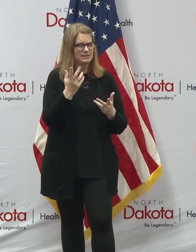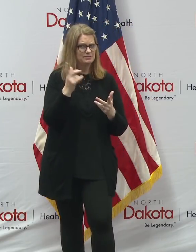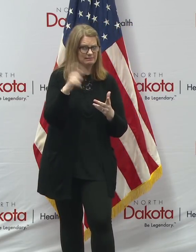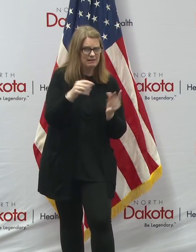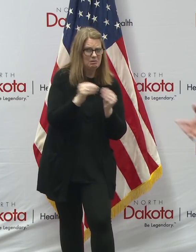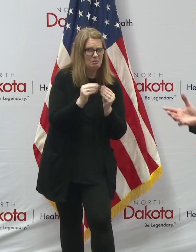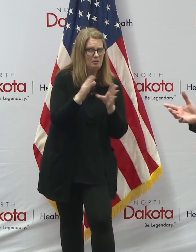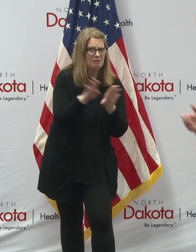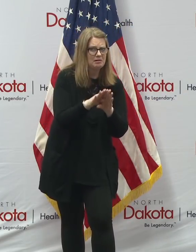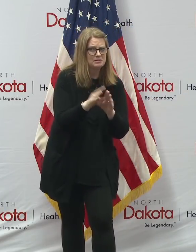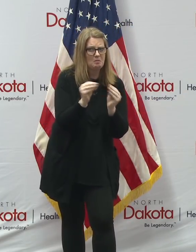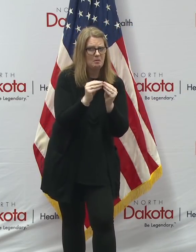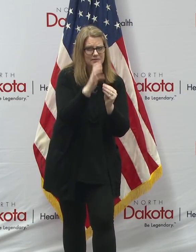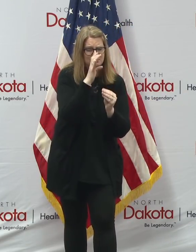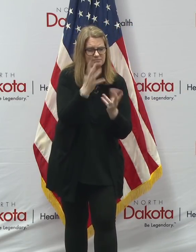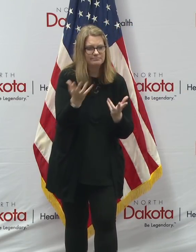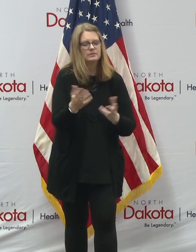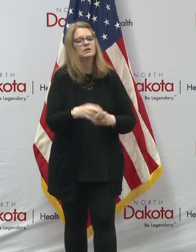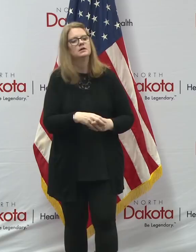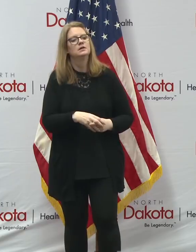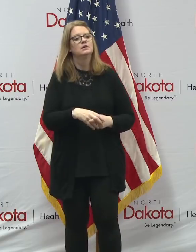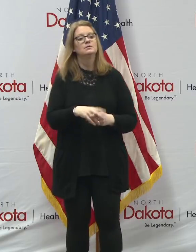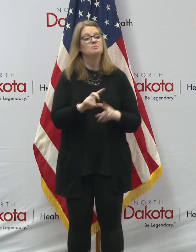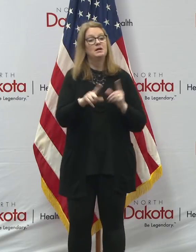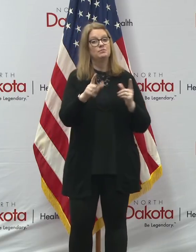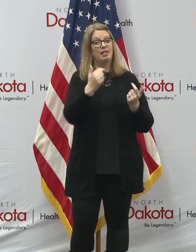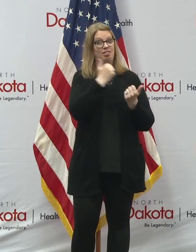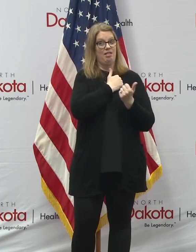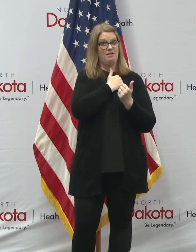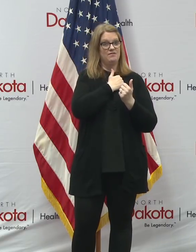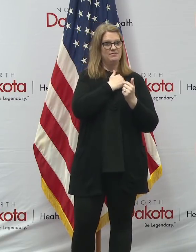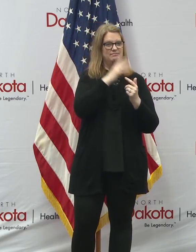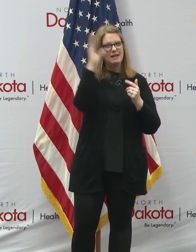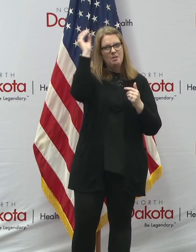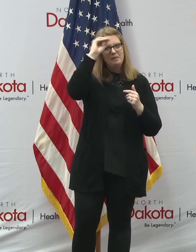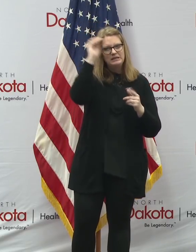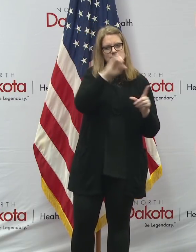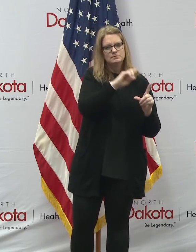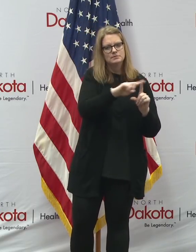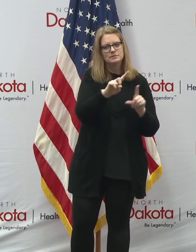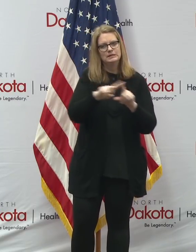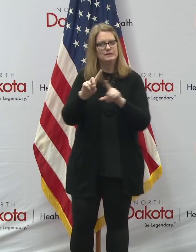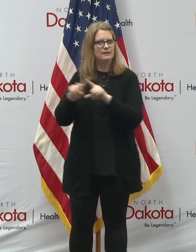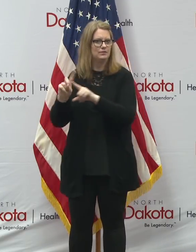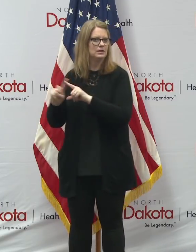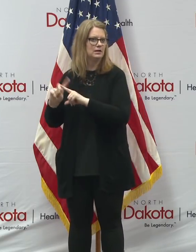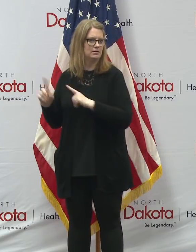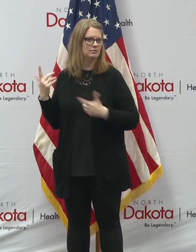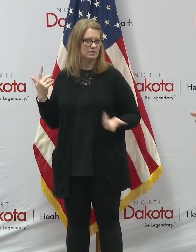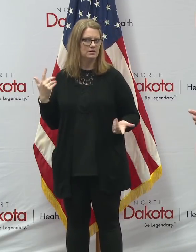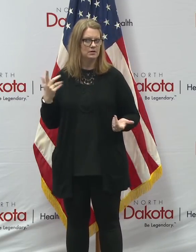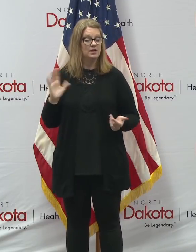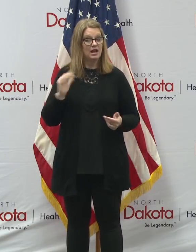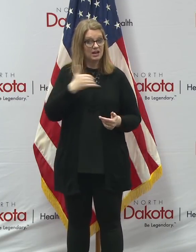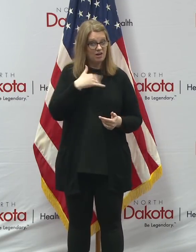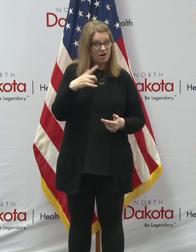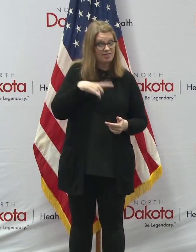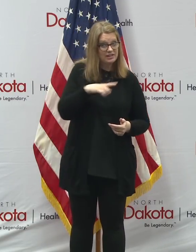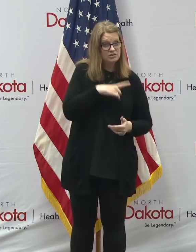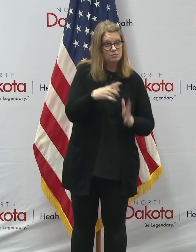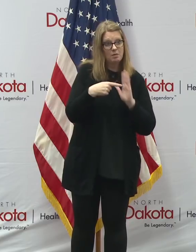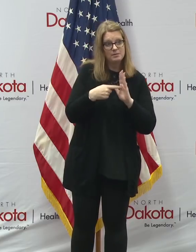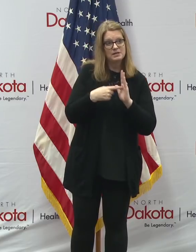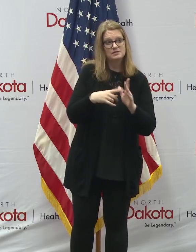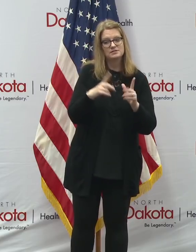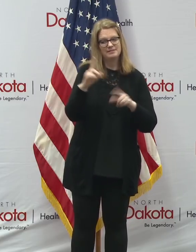okay. We love the diversity of opinions because I think our legislature represents the diversity of the opinions in the